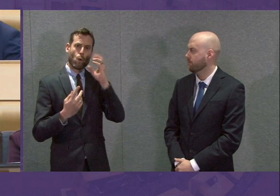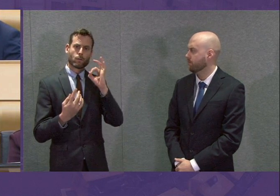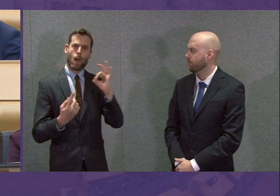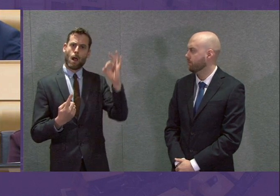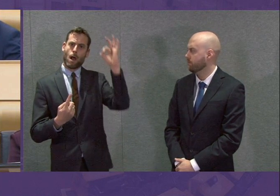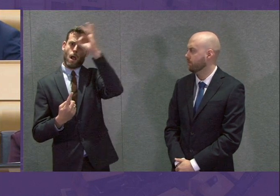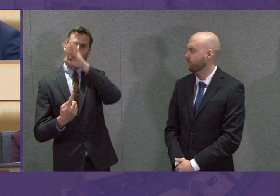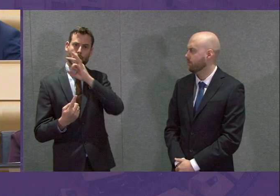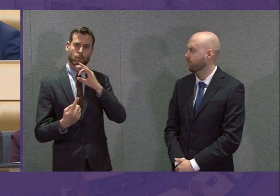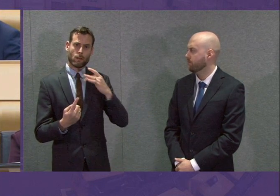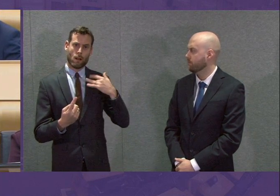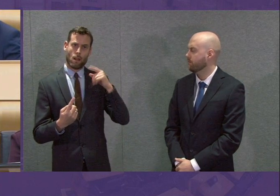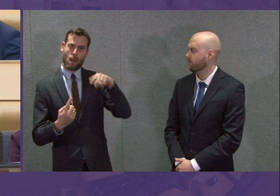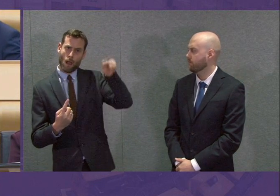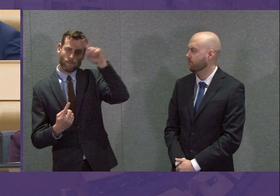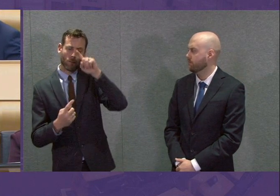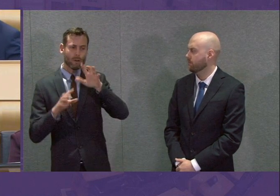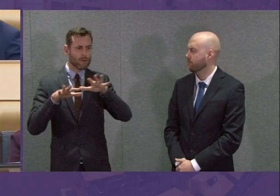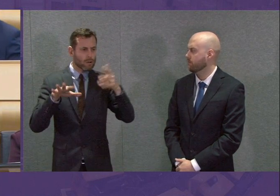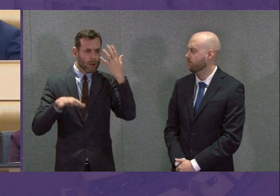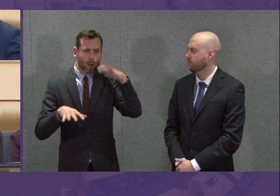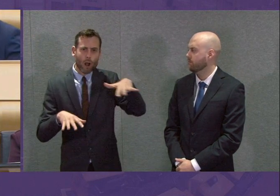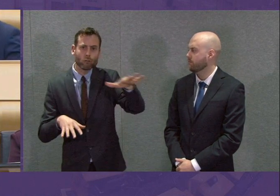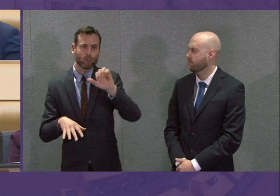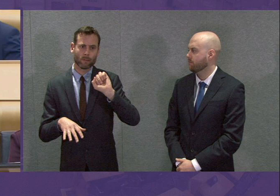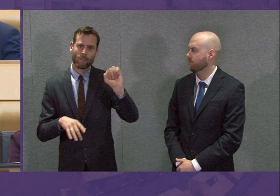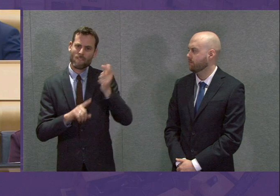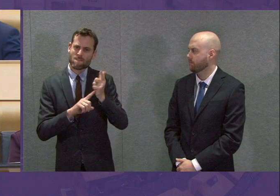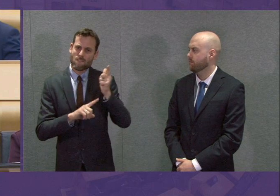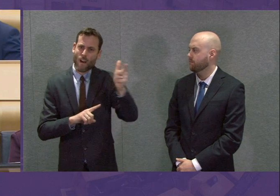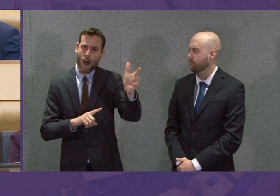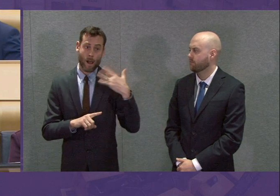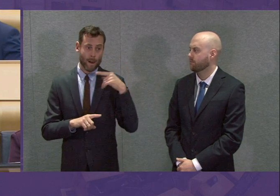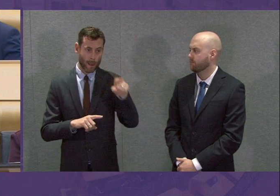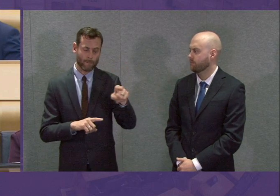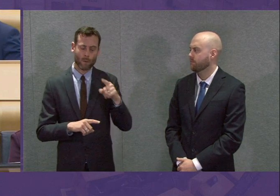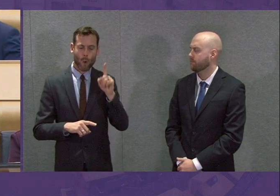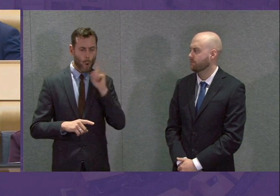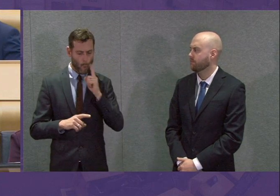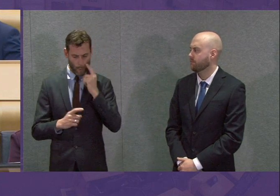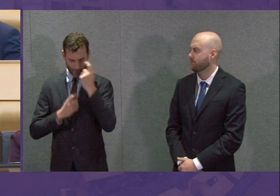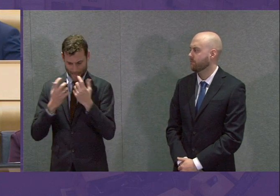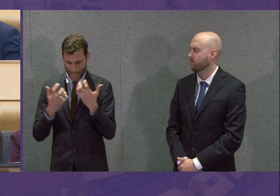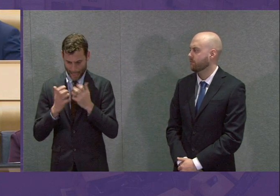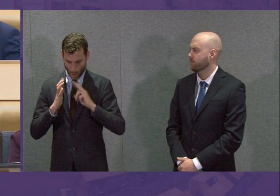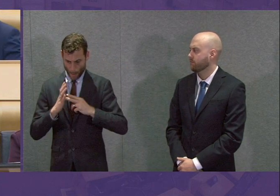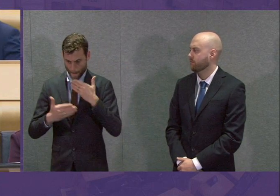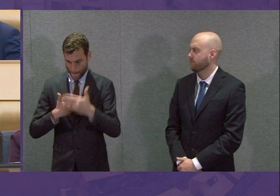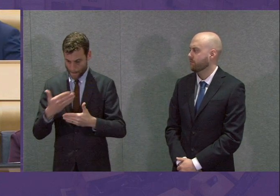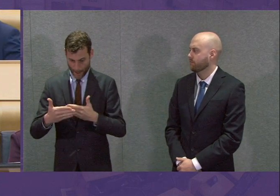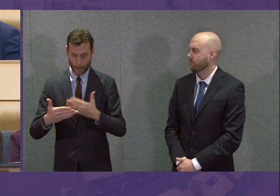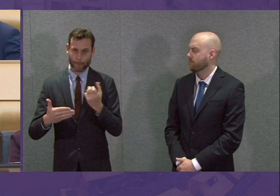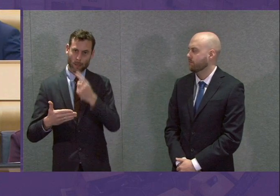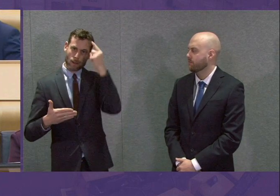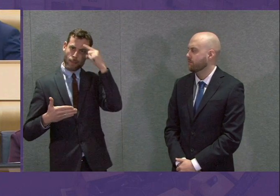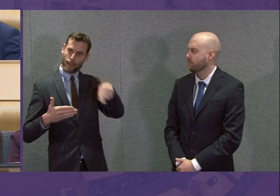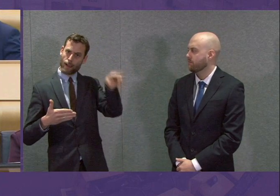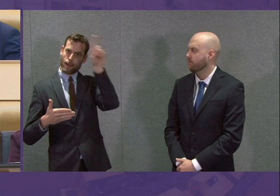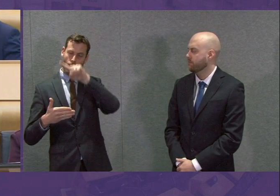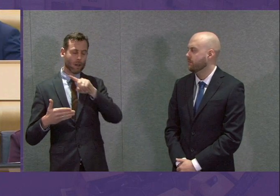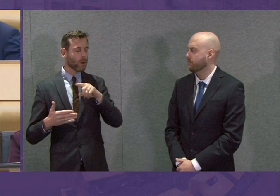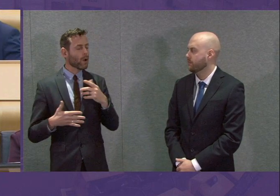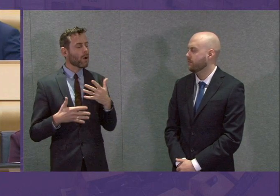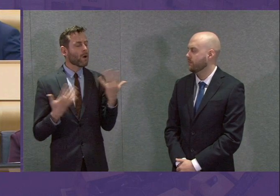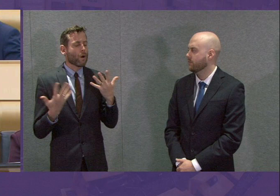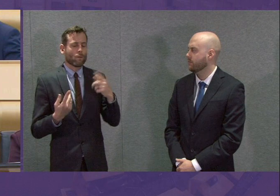of rural, remote and island communities. Everybody is feeling anxious about this, but inevitably in any